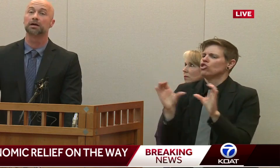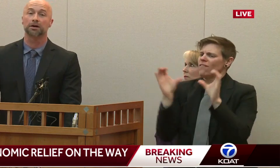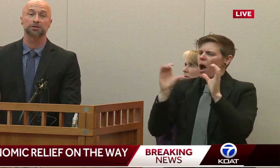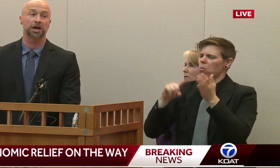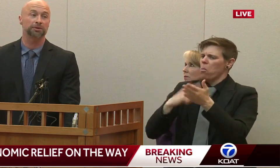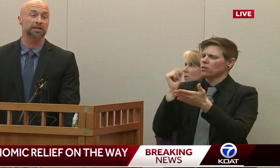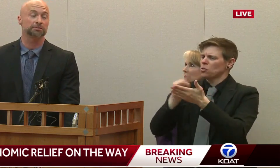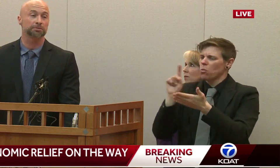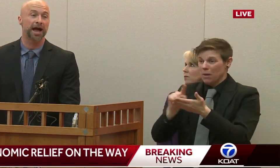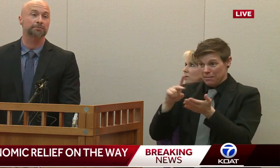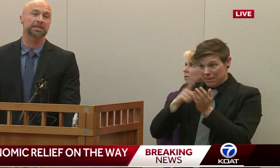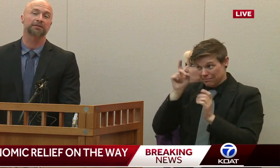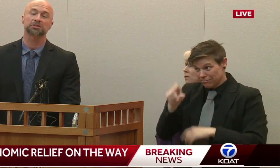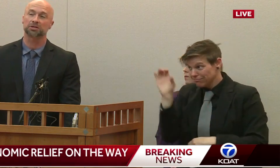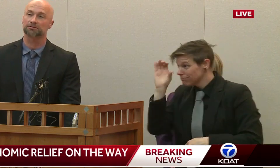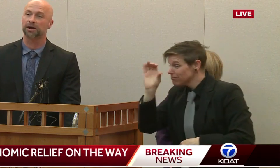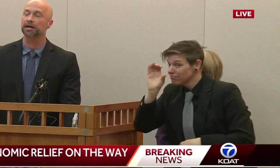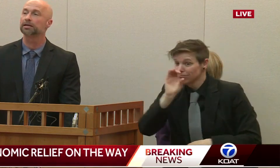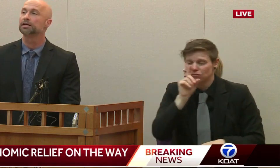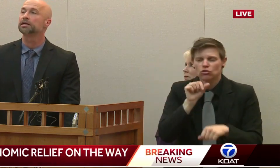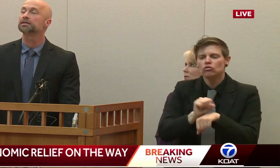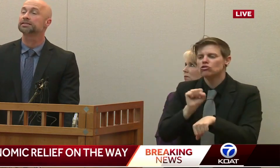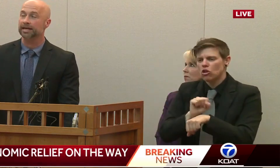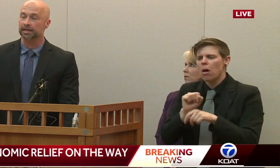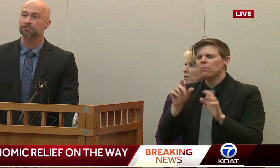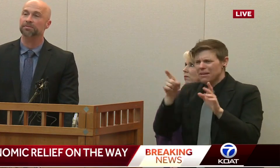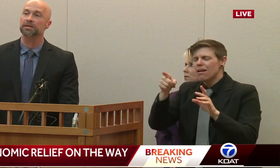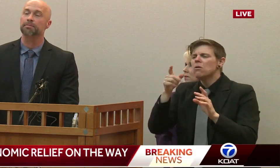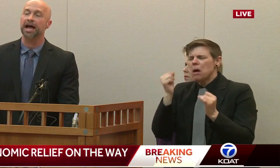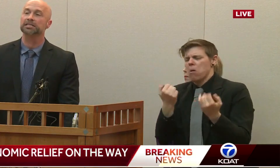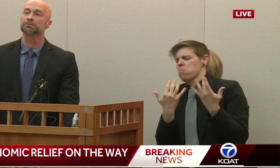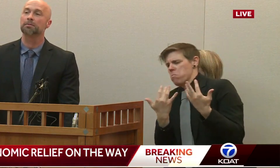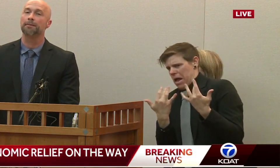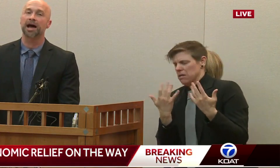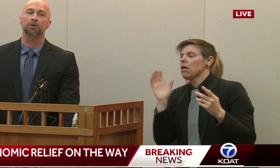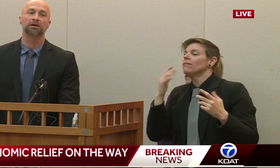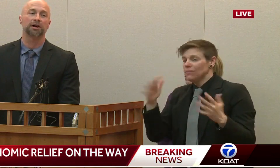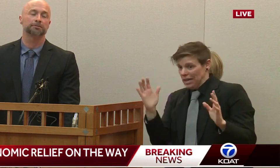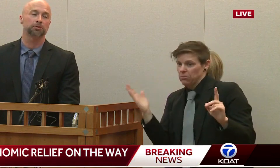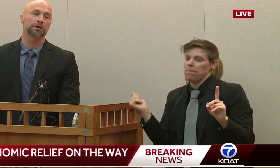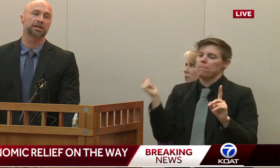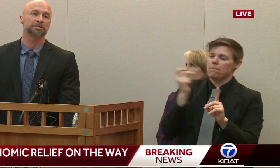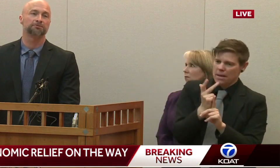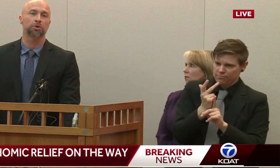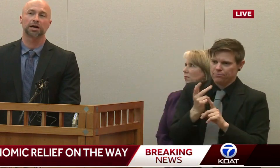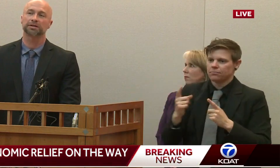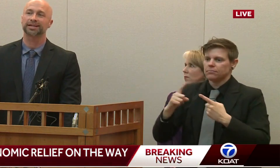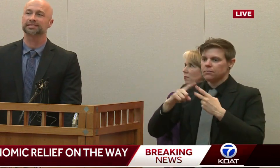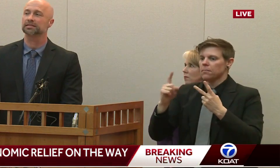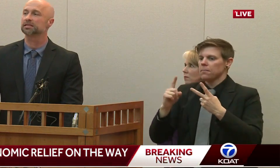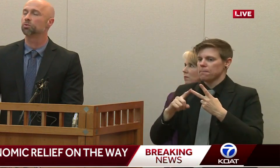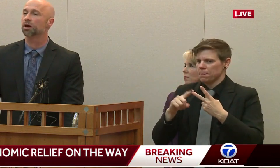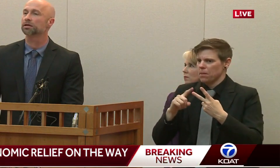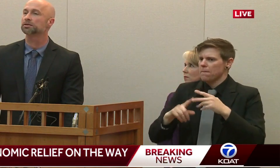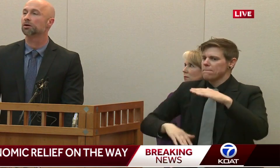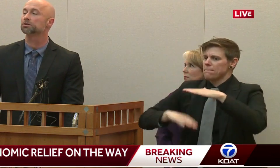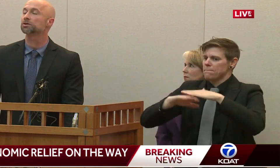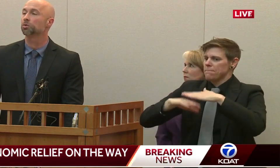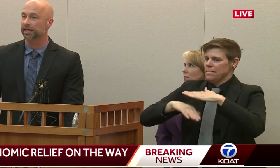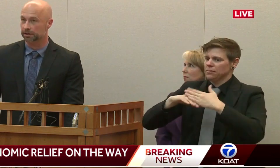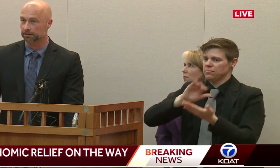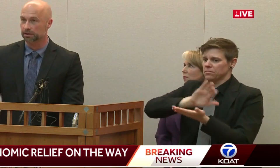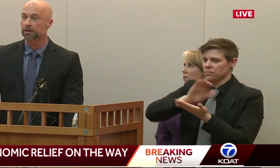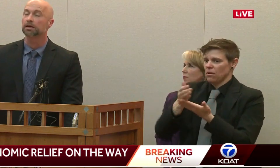back to their other job when it comes back, but they have to certify. Second, the maximum amount of unemployment is $461